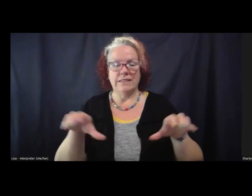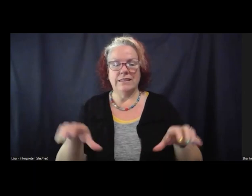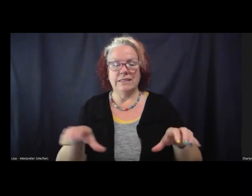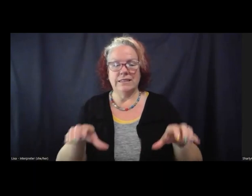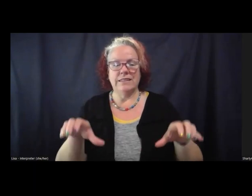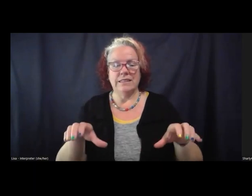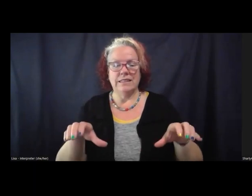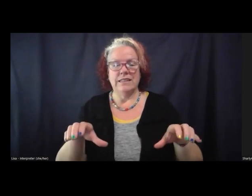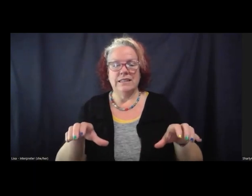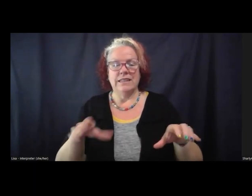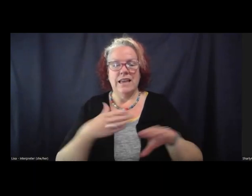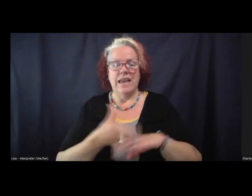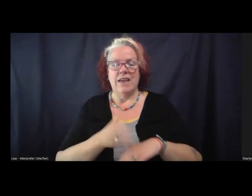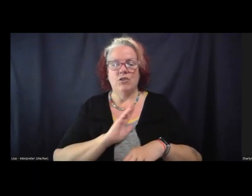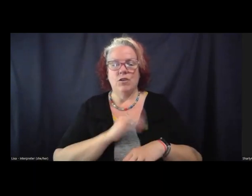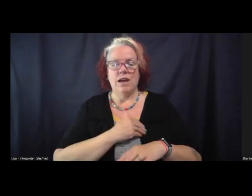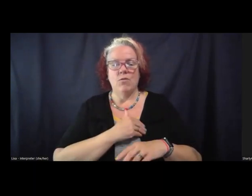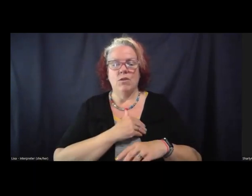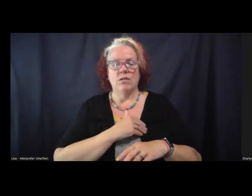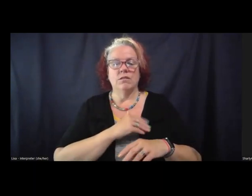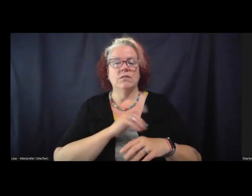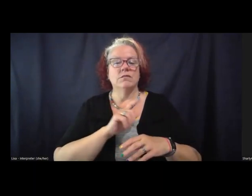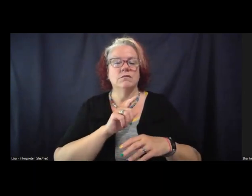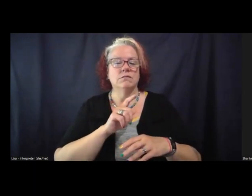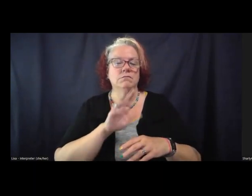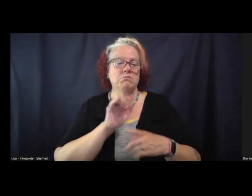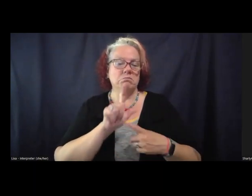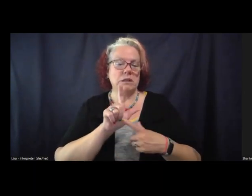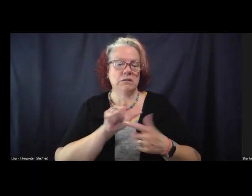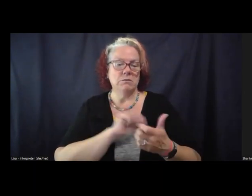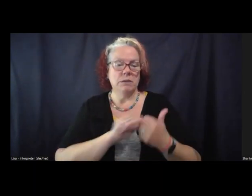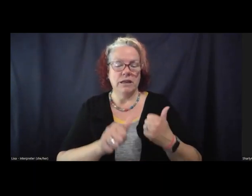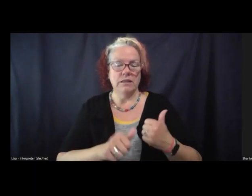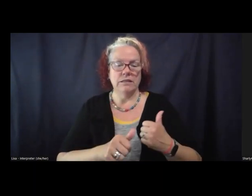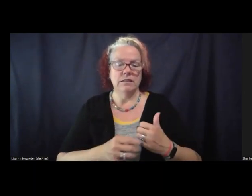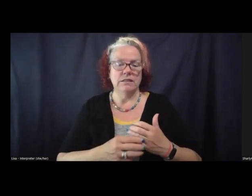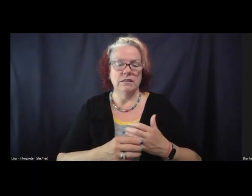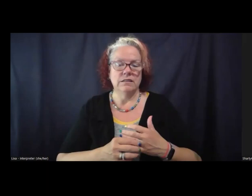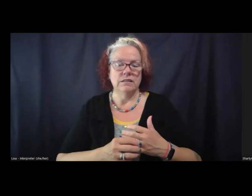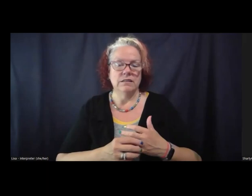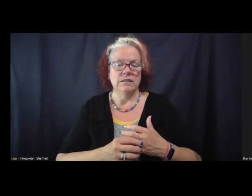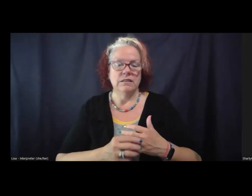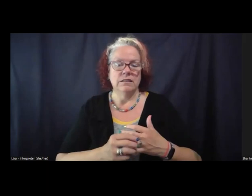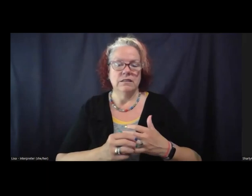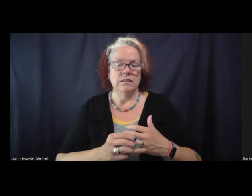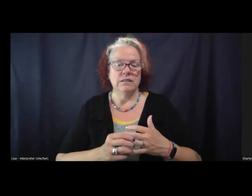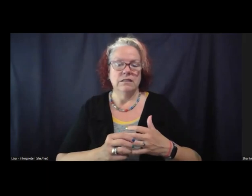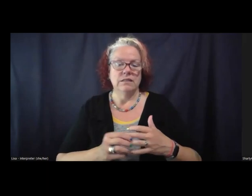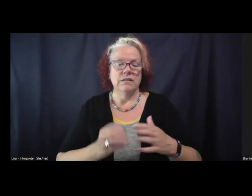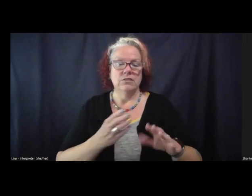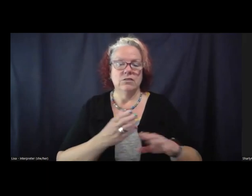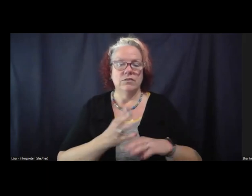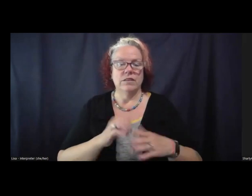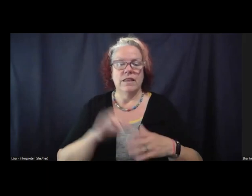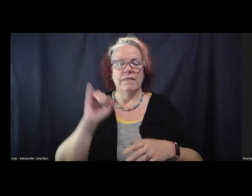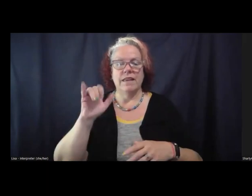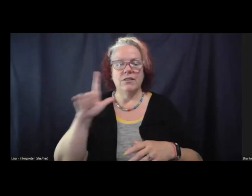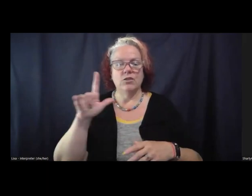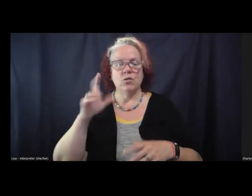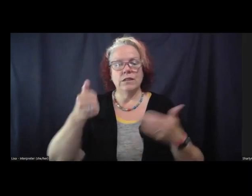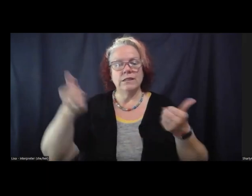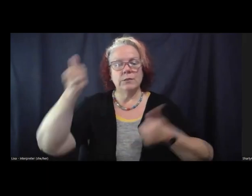our bill passing. So something that happened after, um, the law passed was that the Illinois Supreme Court decided to create a statewide